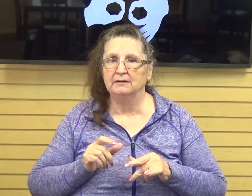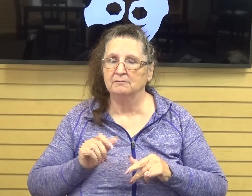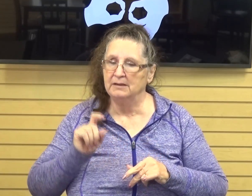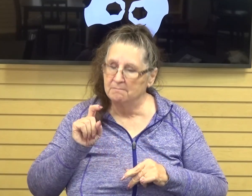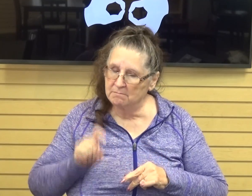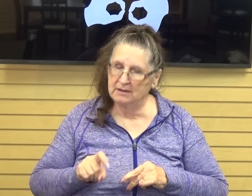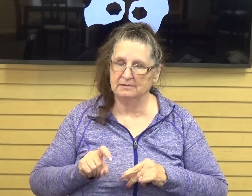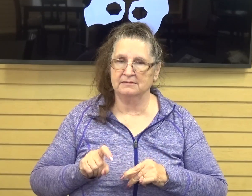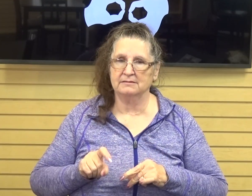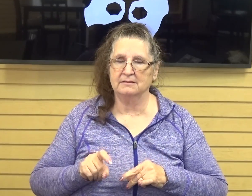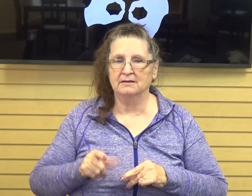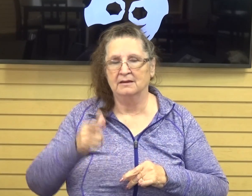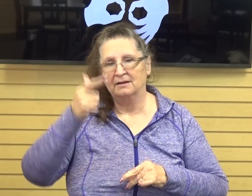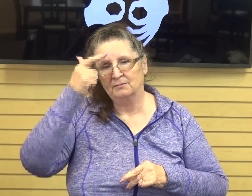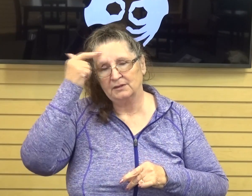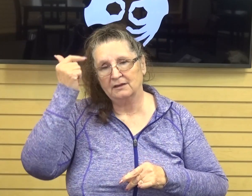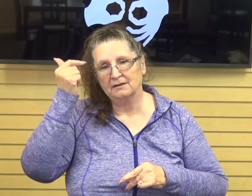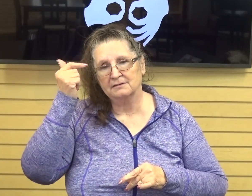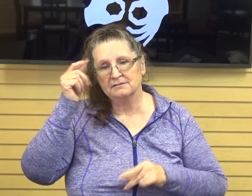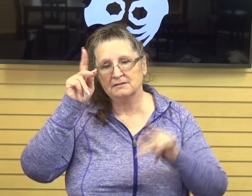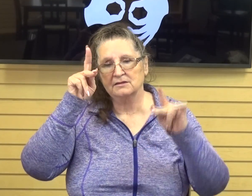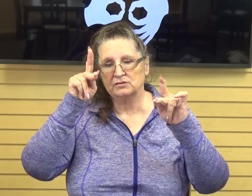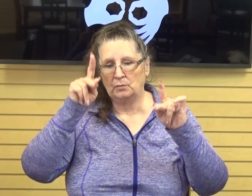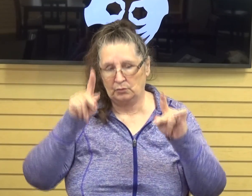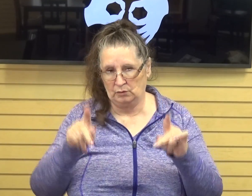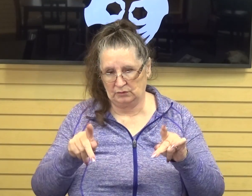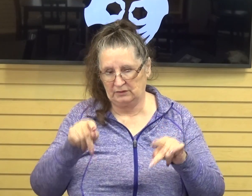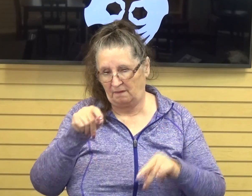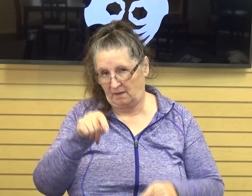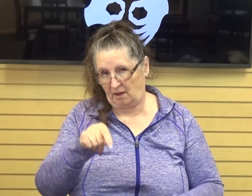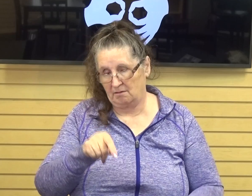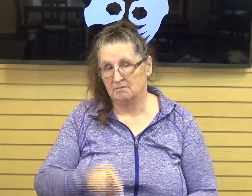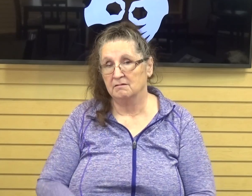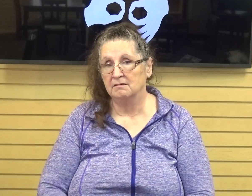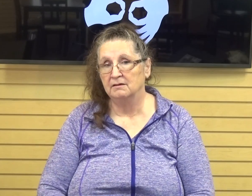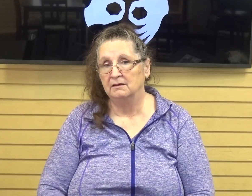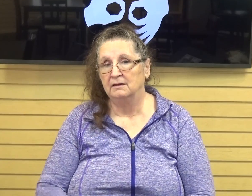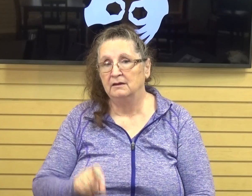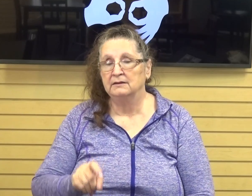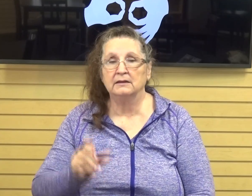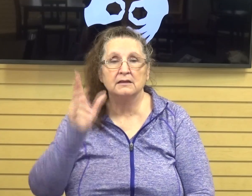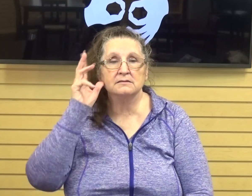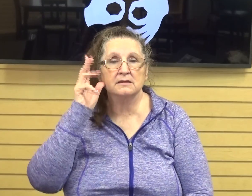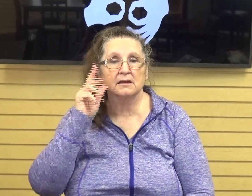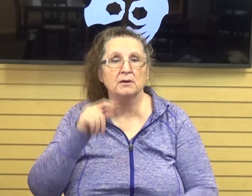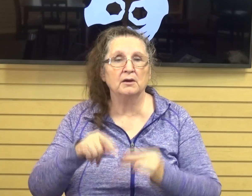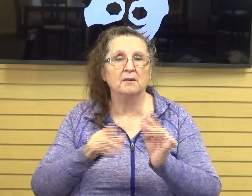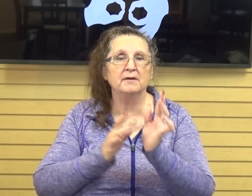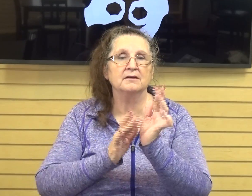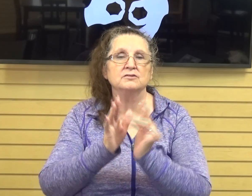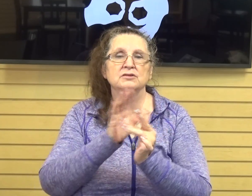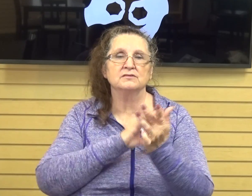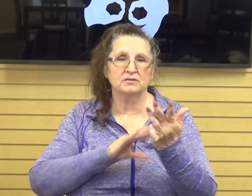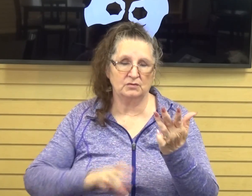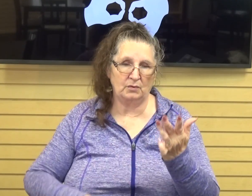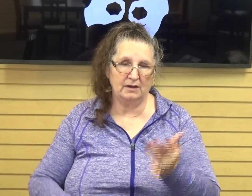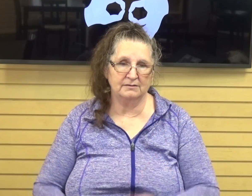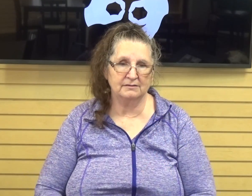there's a person there that needs to hear about Jesus Christ. And who knows,